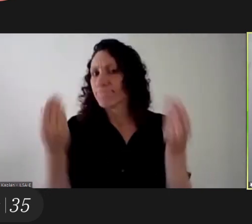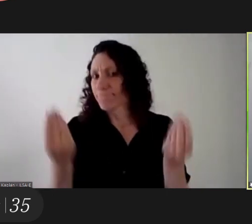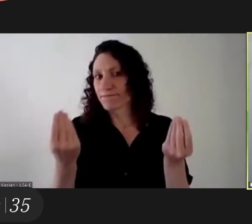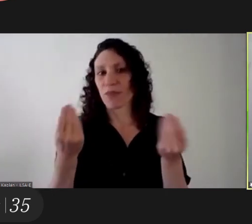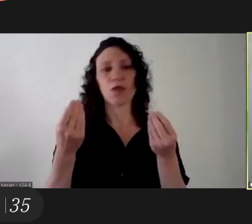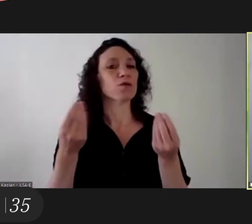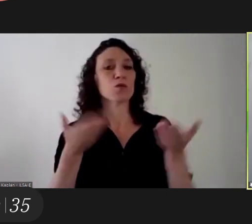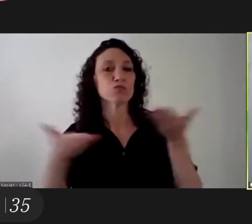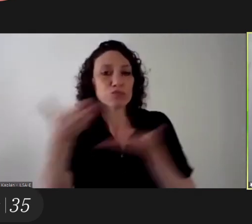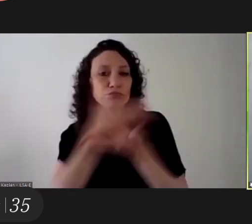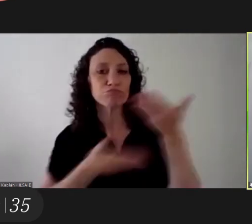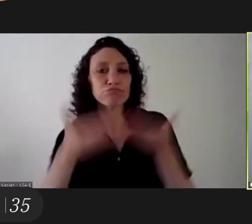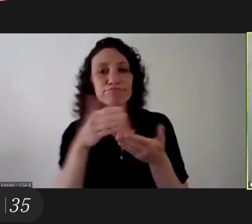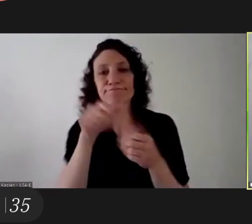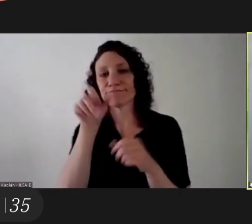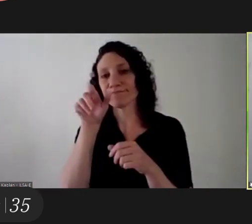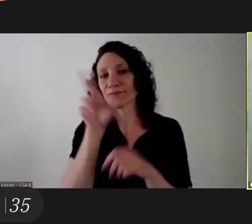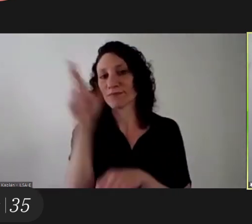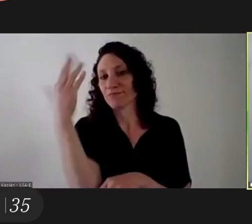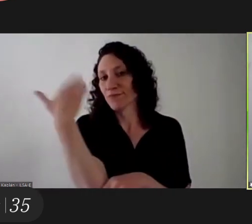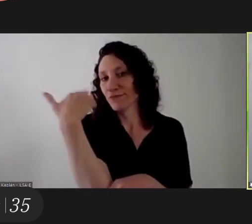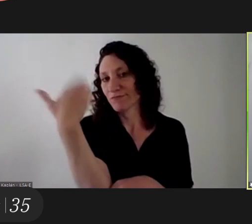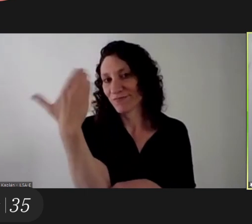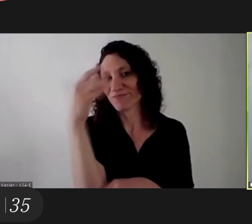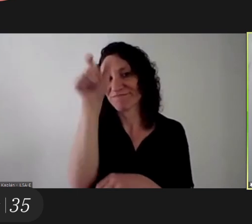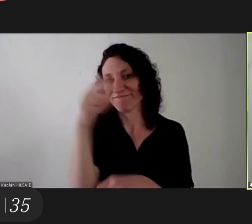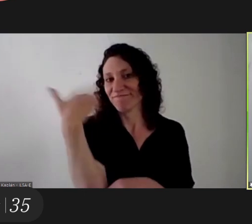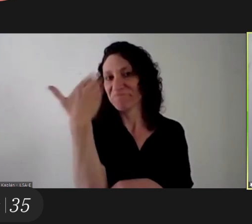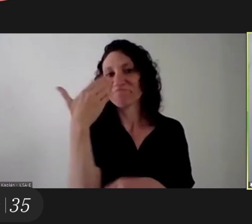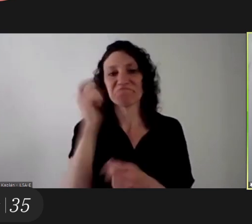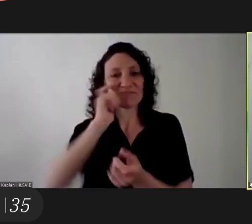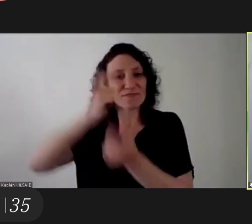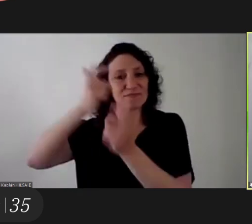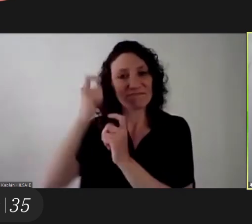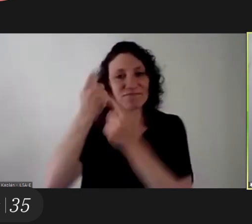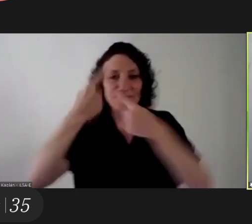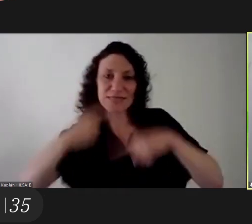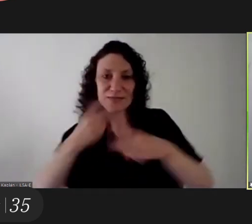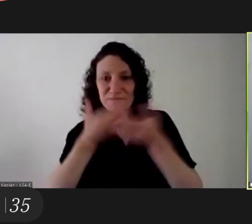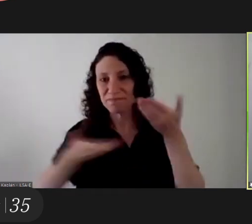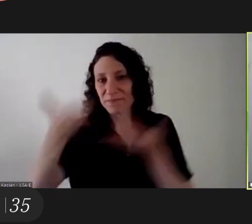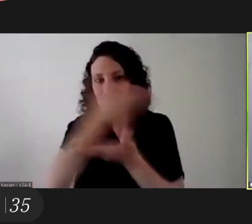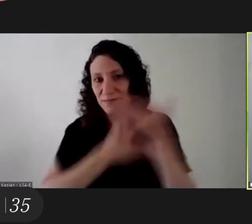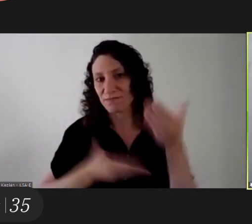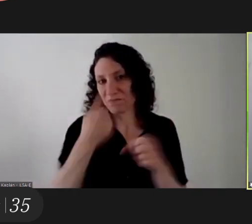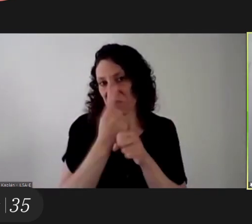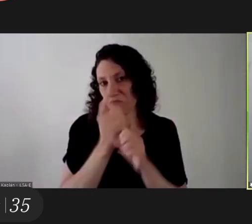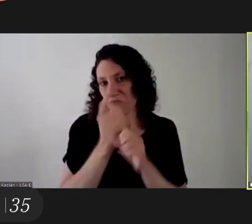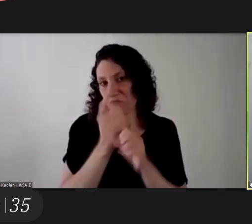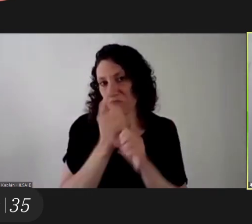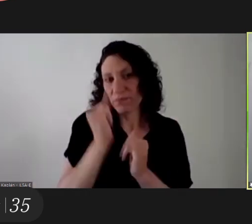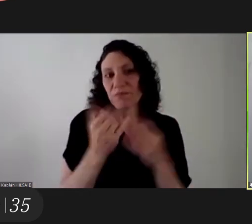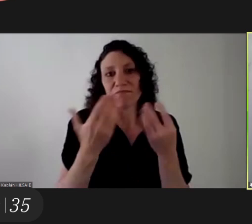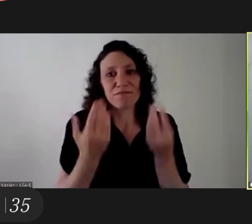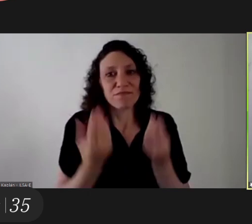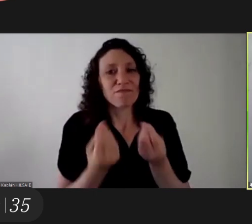first part we will be sharing what our uh colleagues will be sharing what our